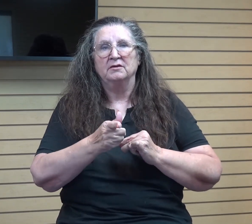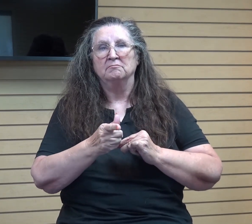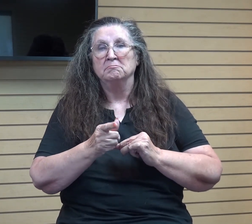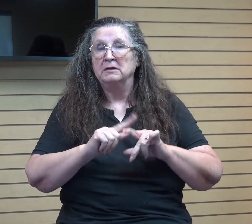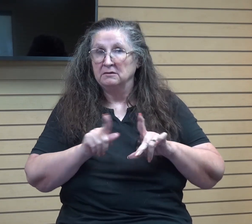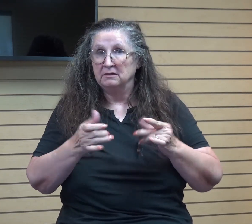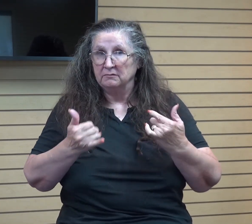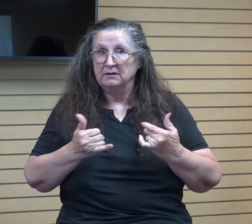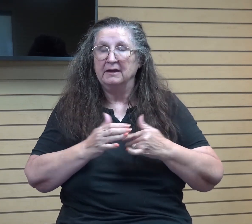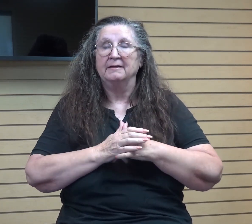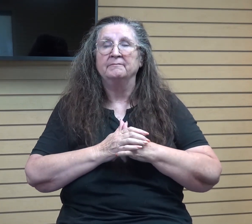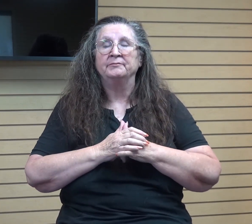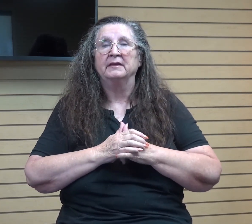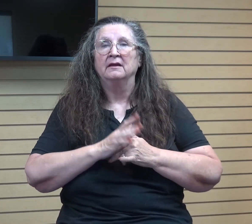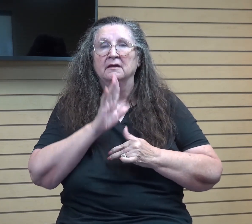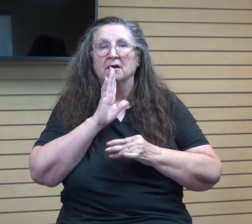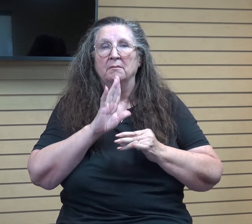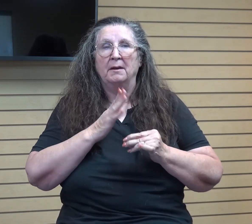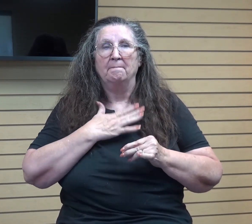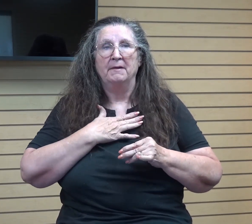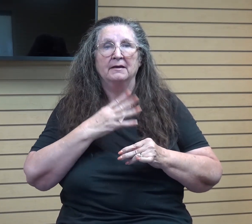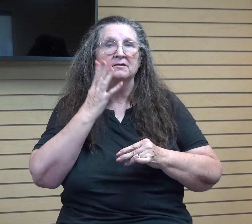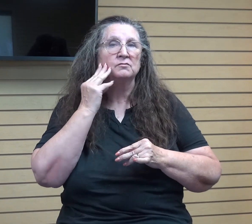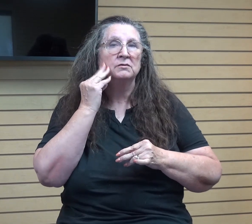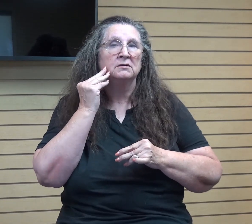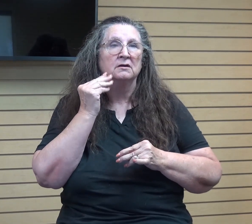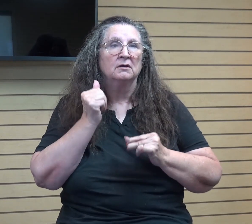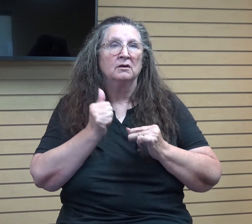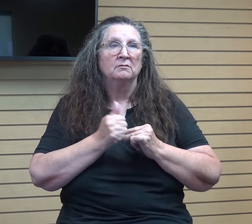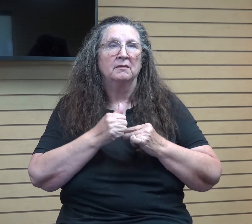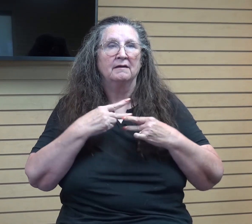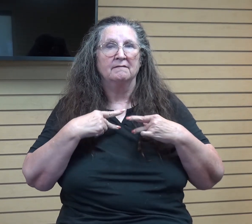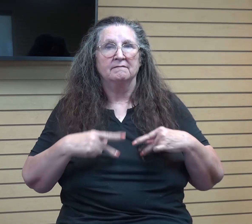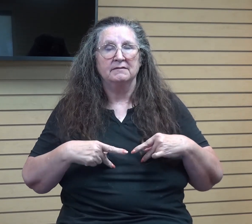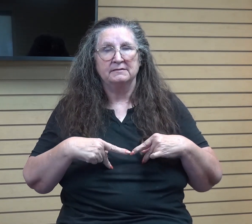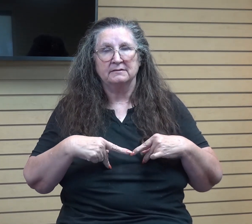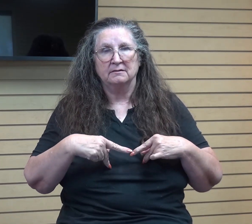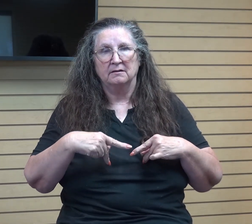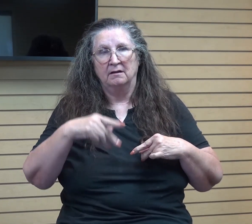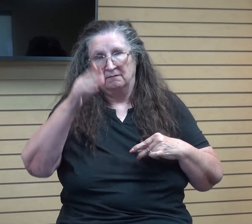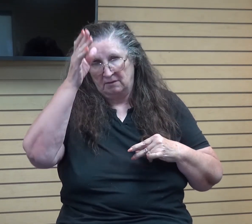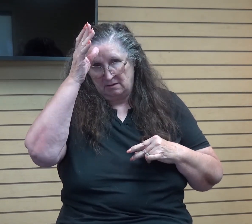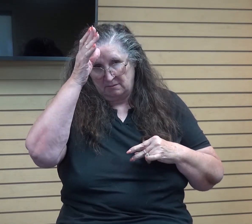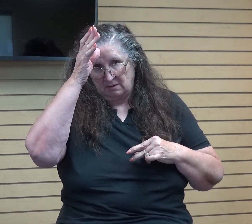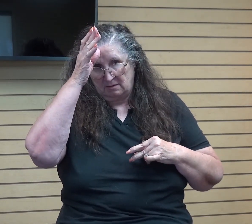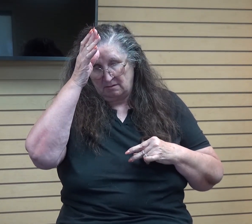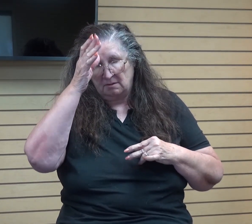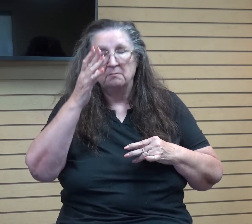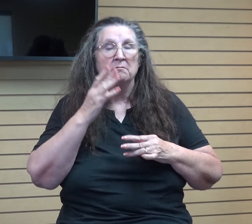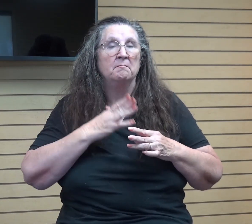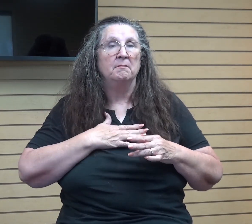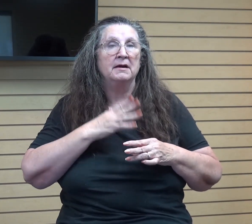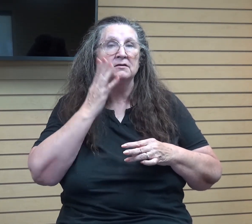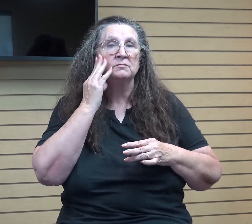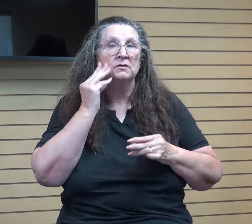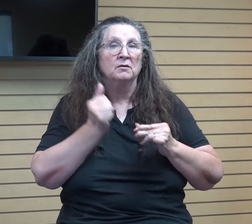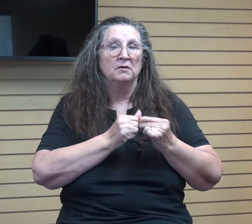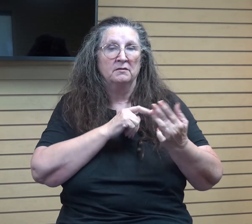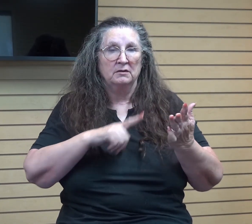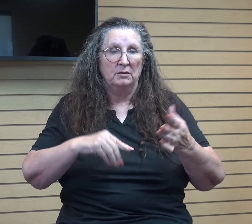my experience with my physical father and my experience with the Lord in my life. Kind